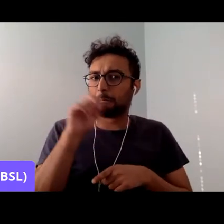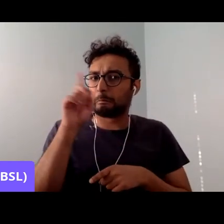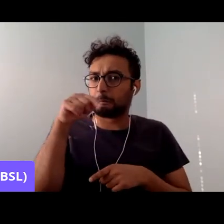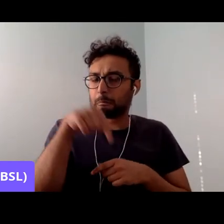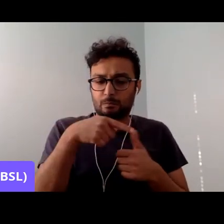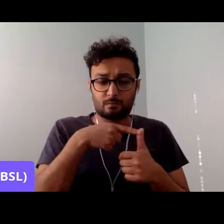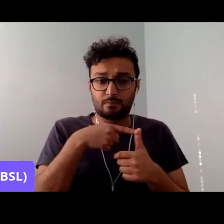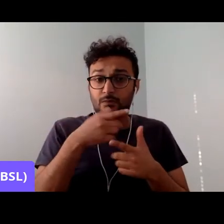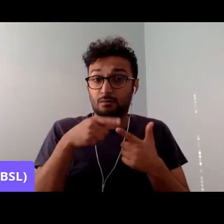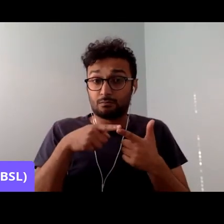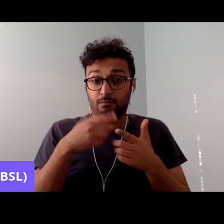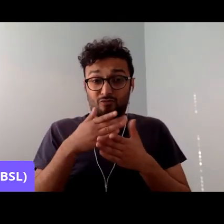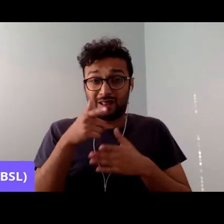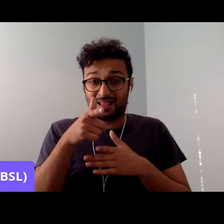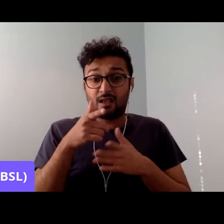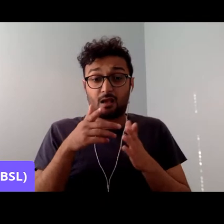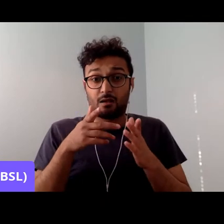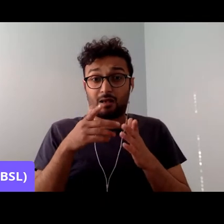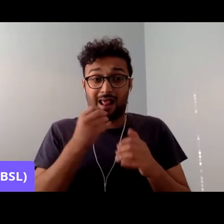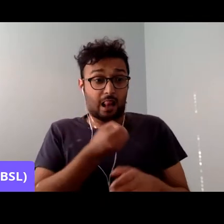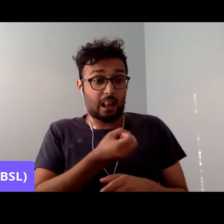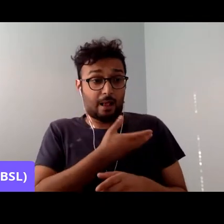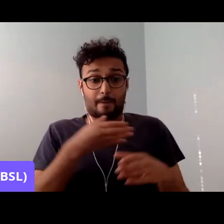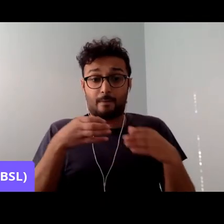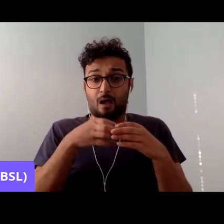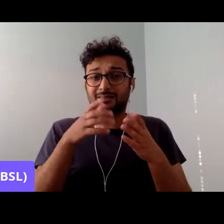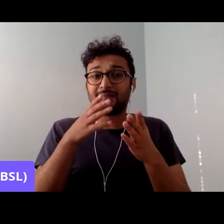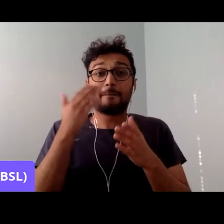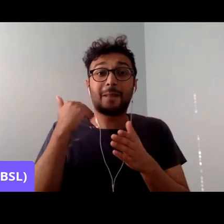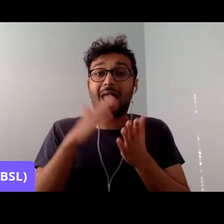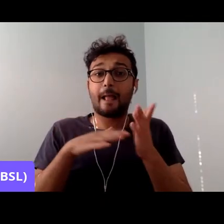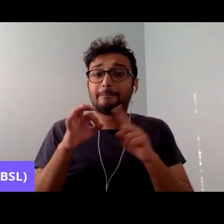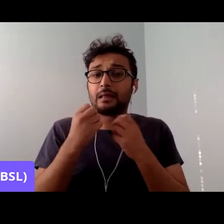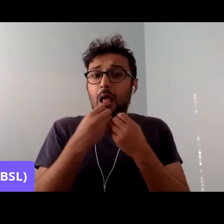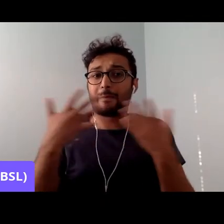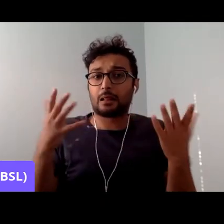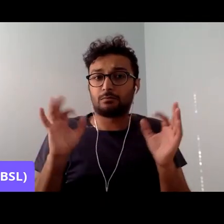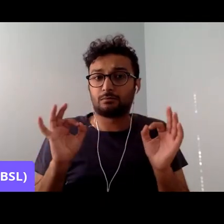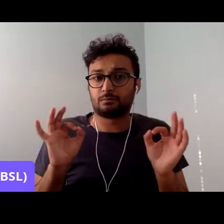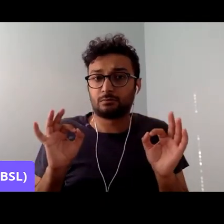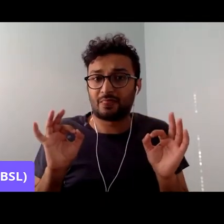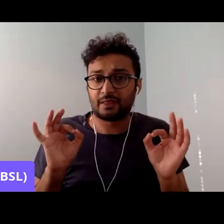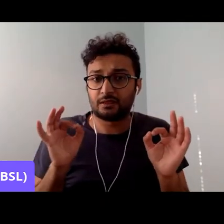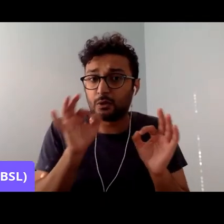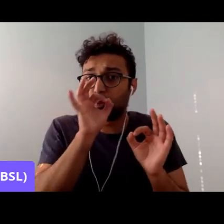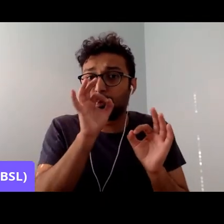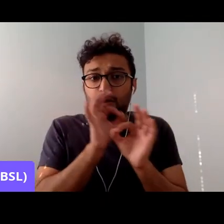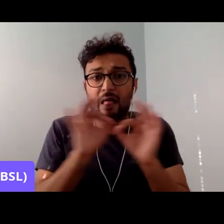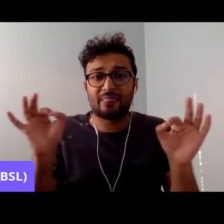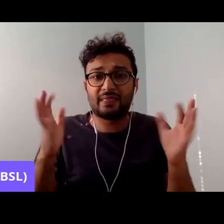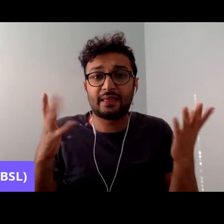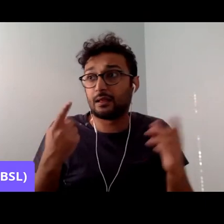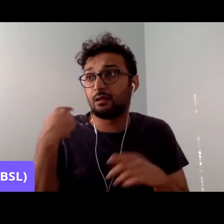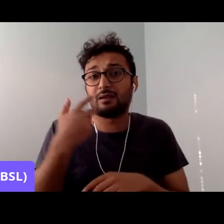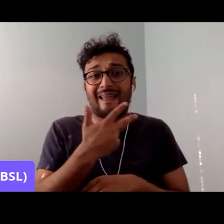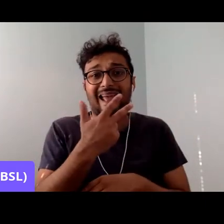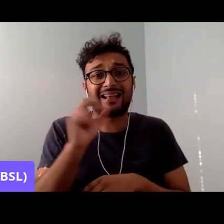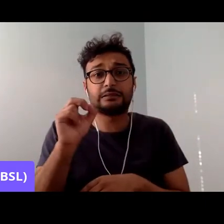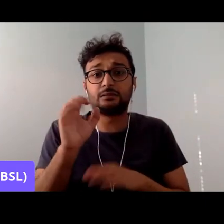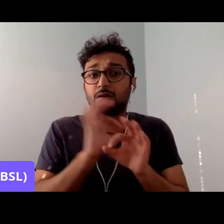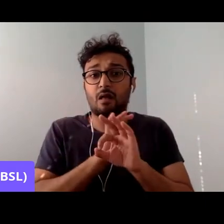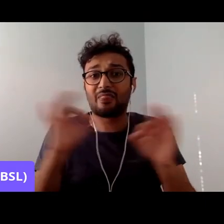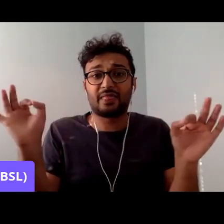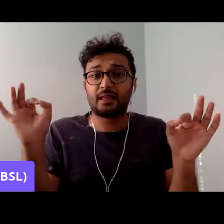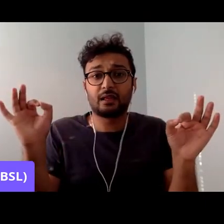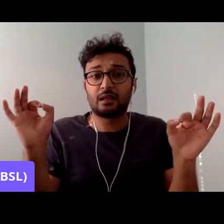representation was, there were no black MPs in the mid-80s at all. No black, no minority ethnic MPs. And yet